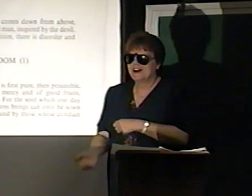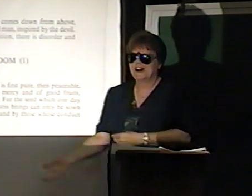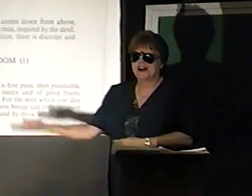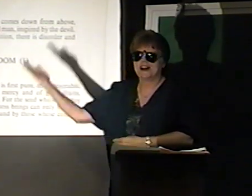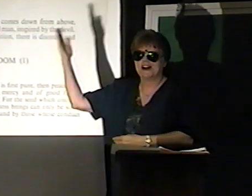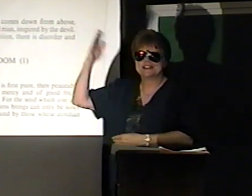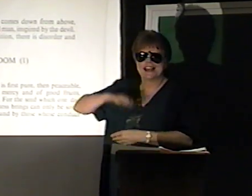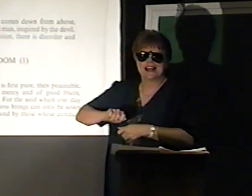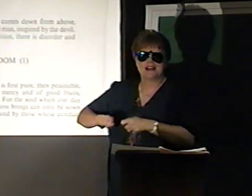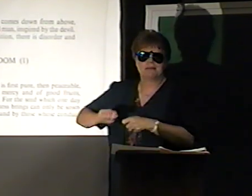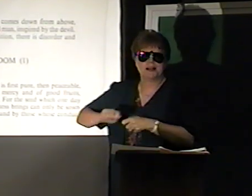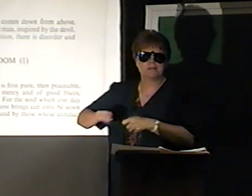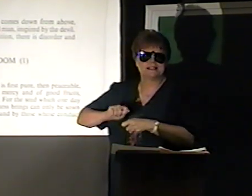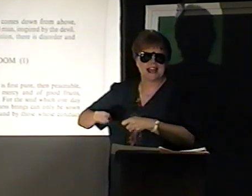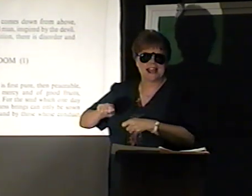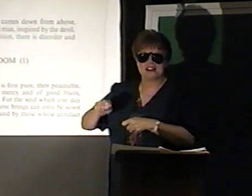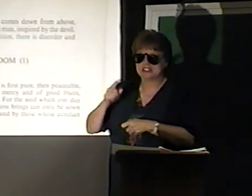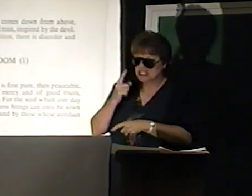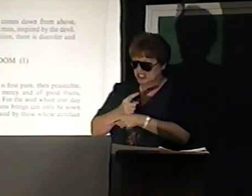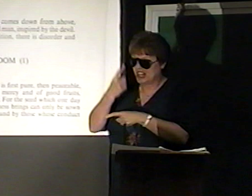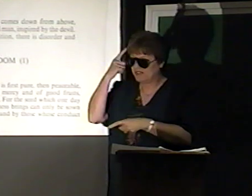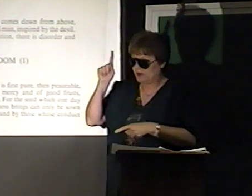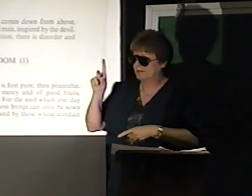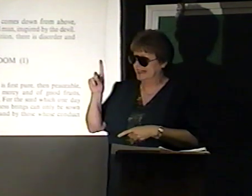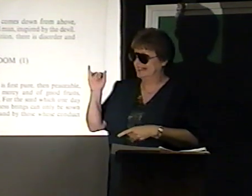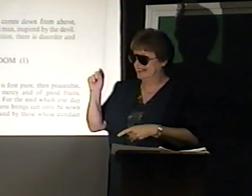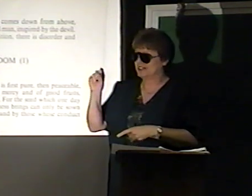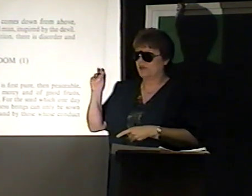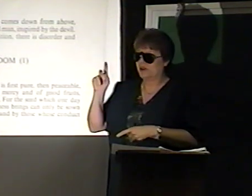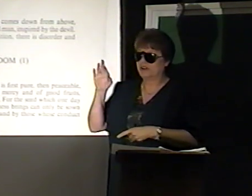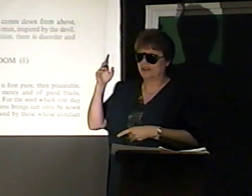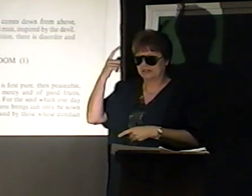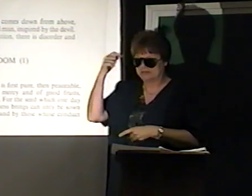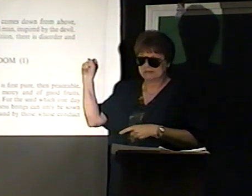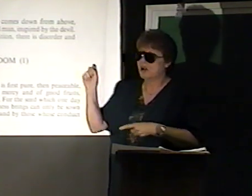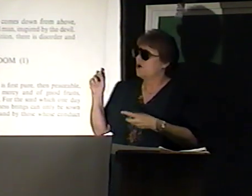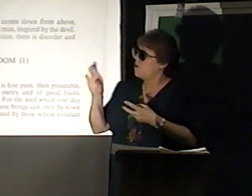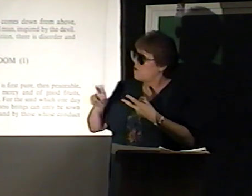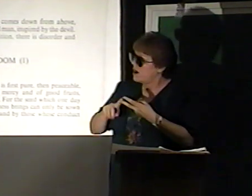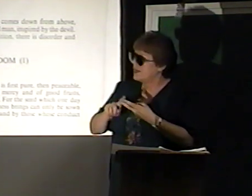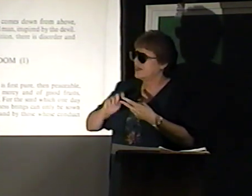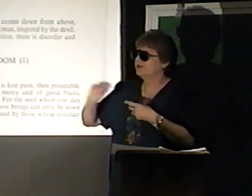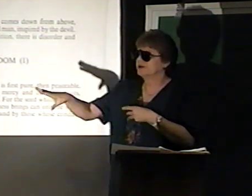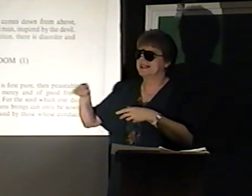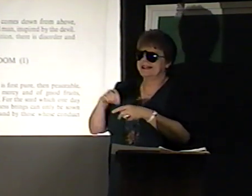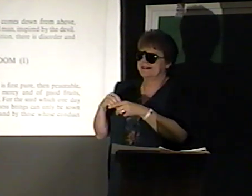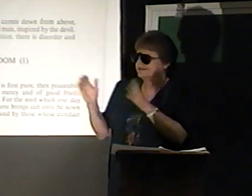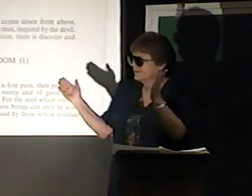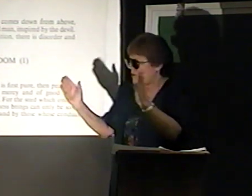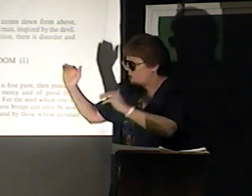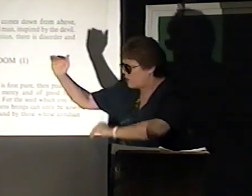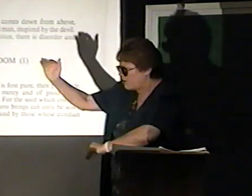All day, pill potatoes. Stuff for beans that order. Or, to put in the malls.